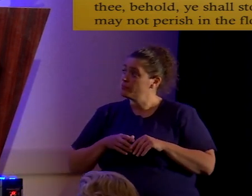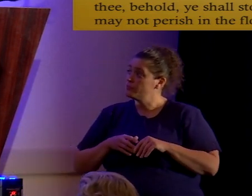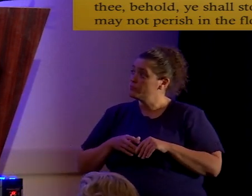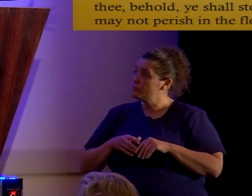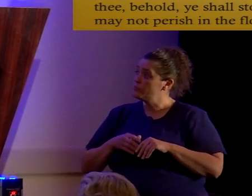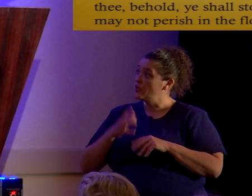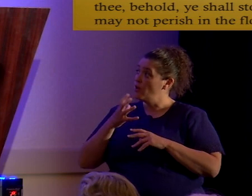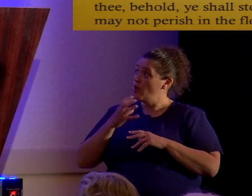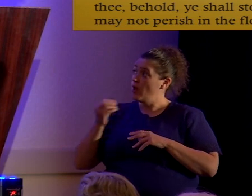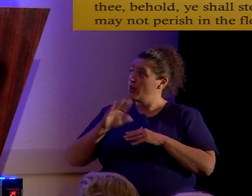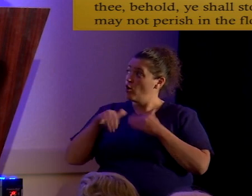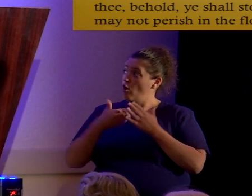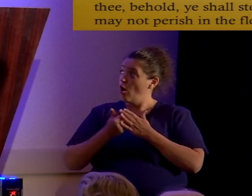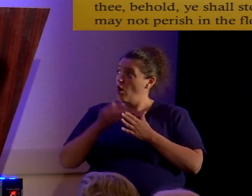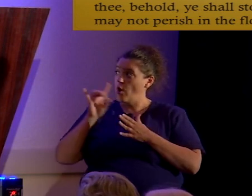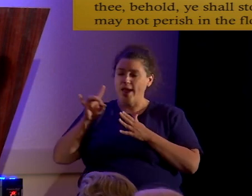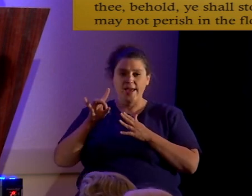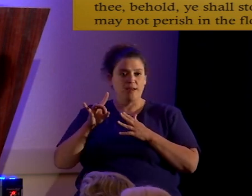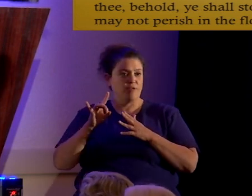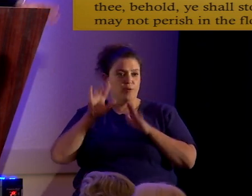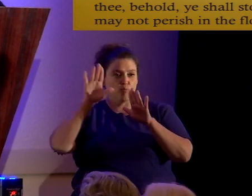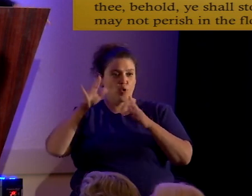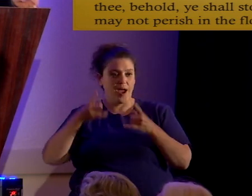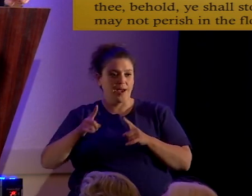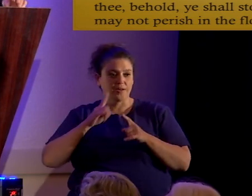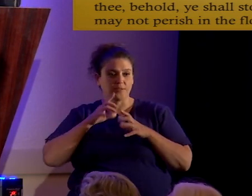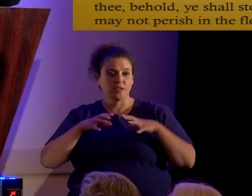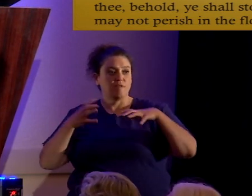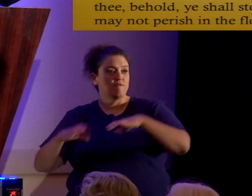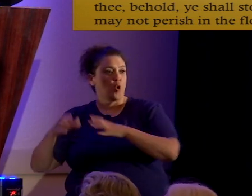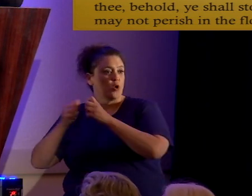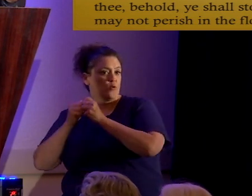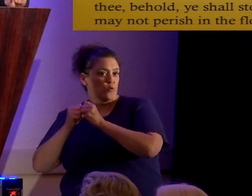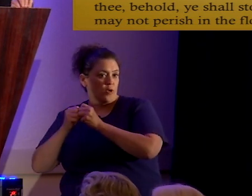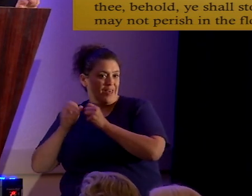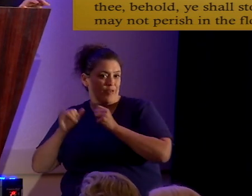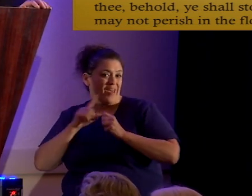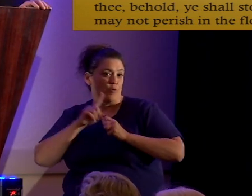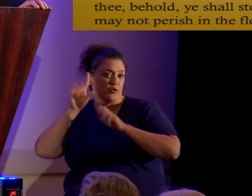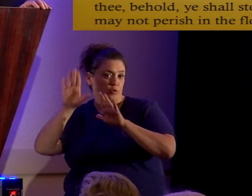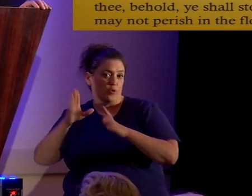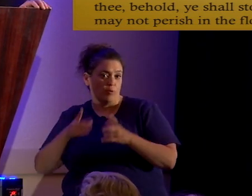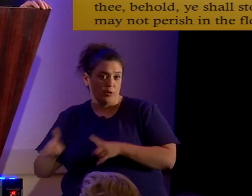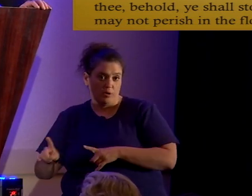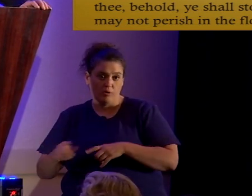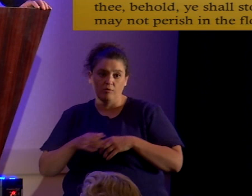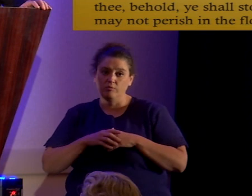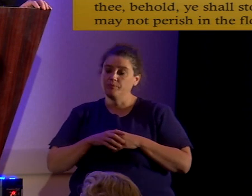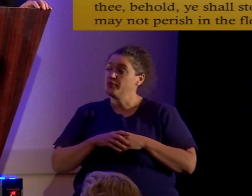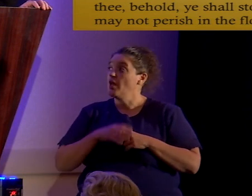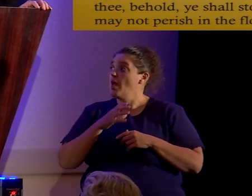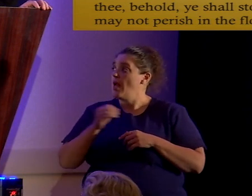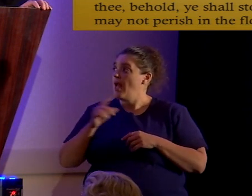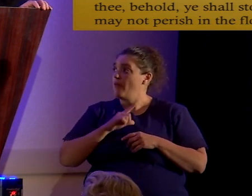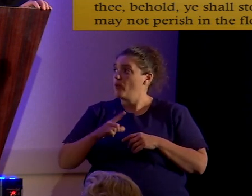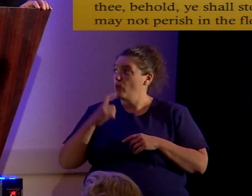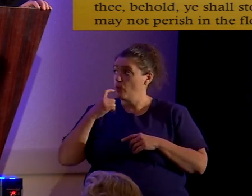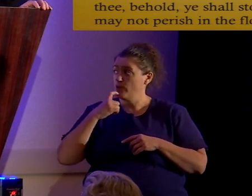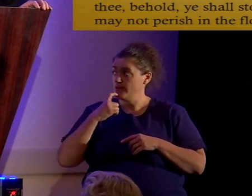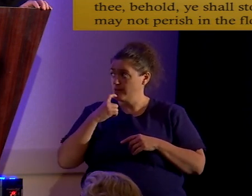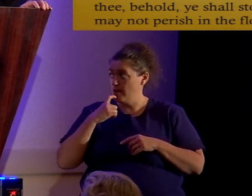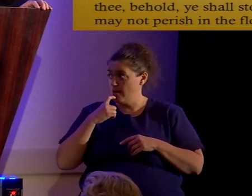All eight of them miraculously stayed floating together, by the way. That was the real miracle here. And the Lord said,